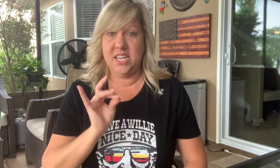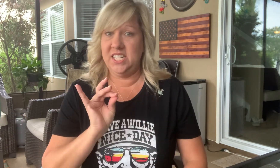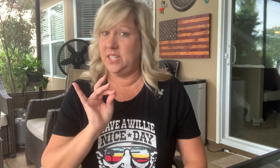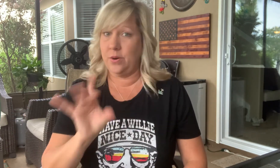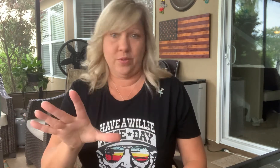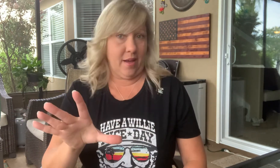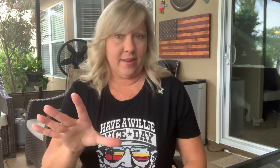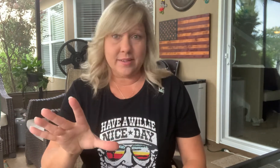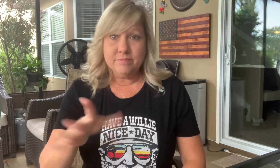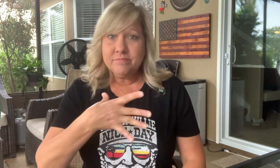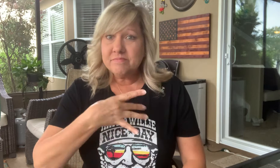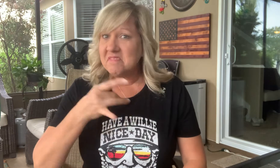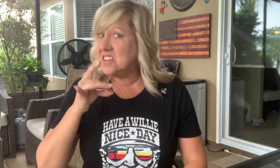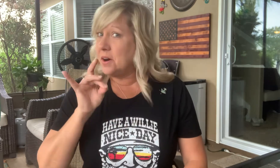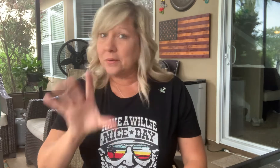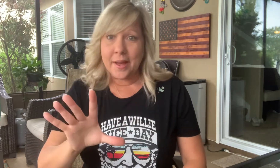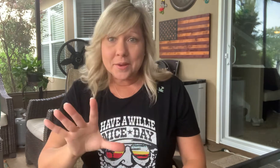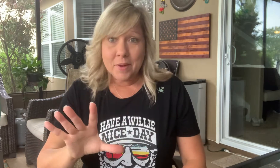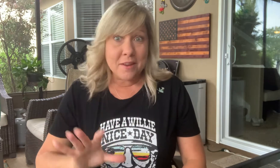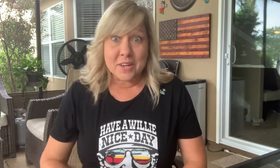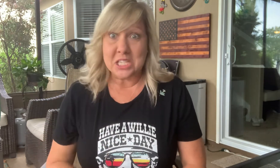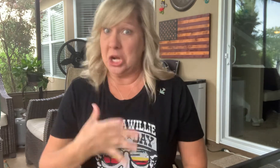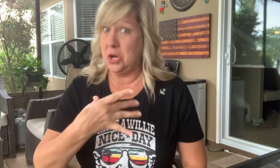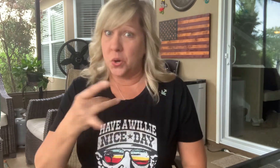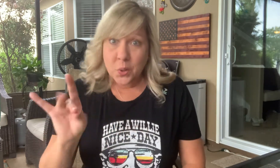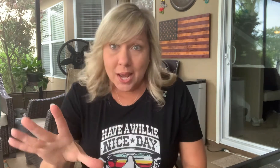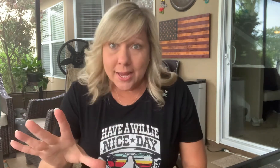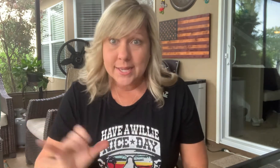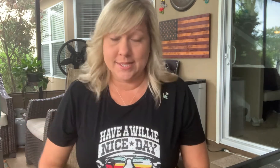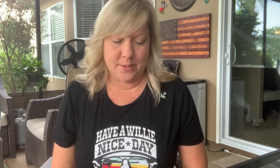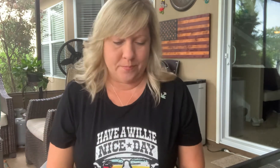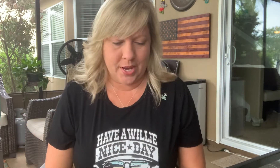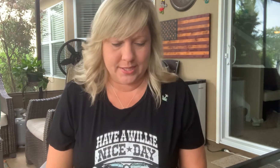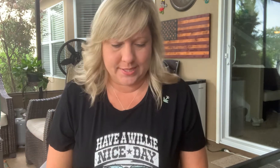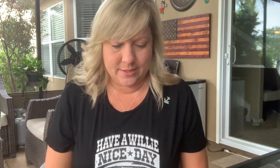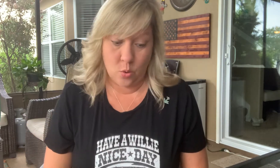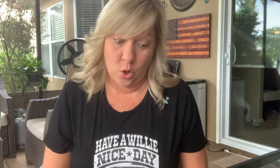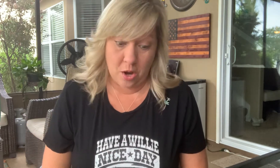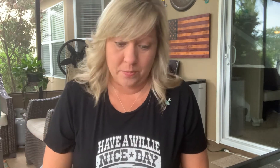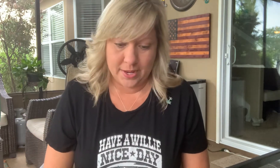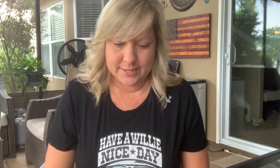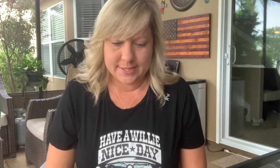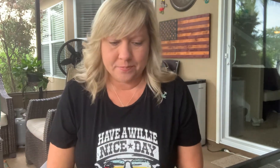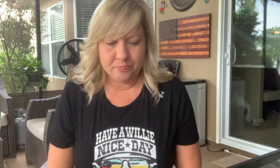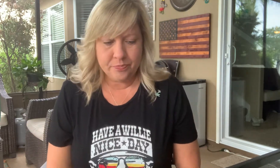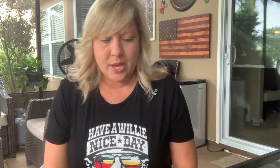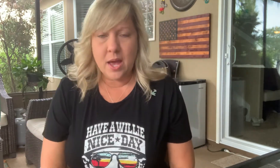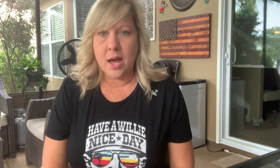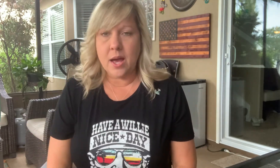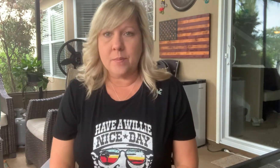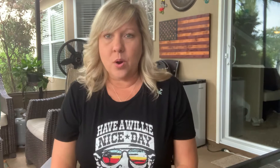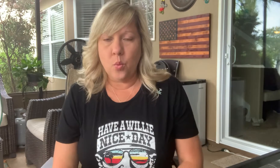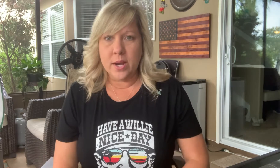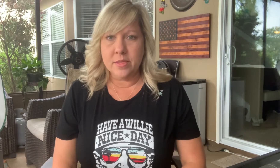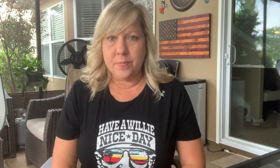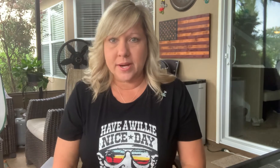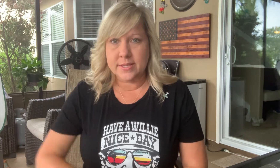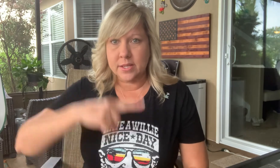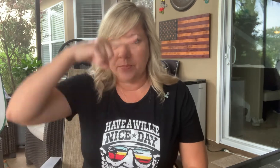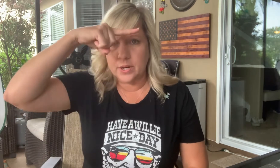Don't like. Don't like. Many of us don't like some bugs, or all bugs. One of the bugs in the book